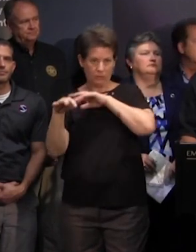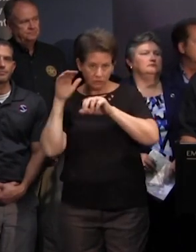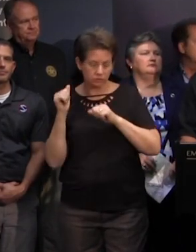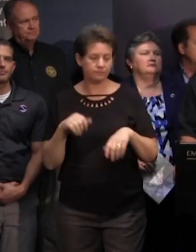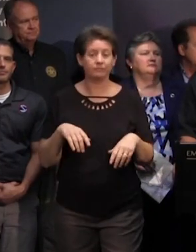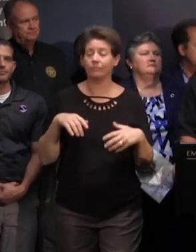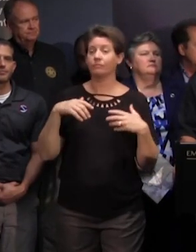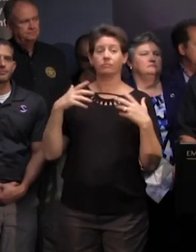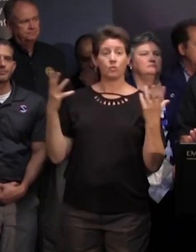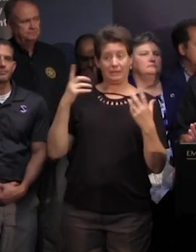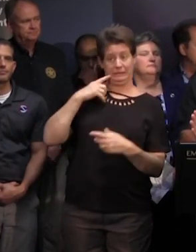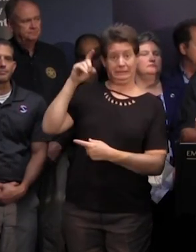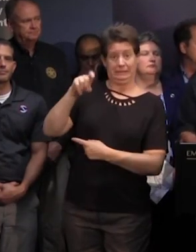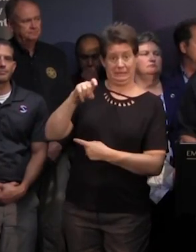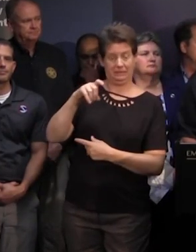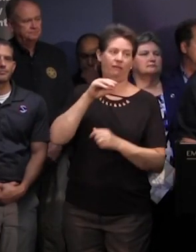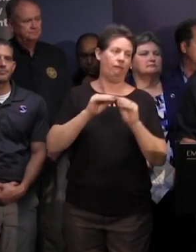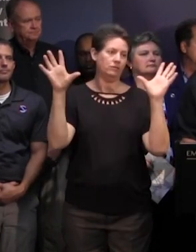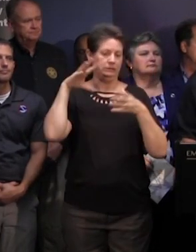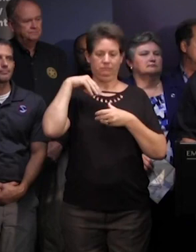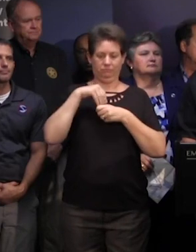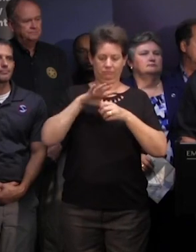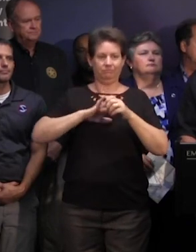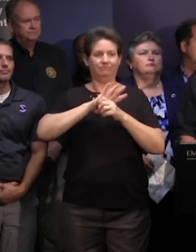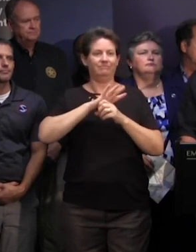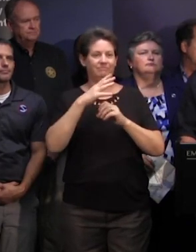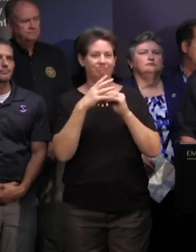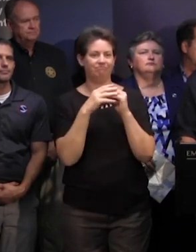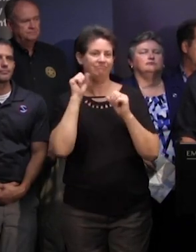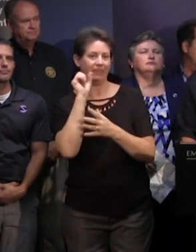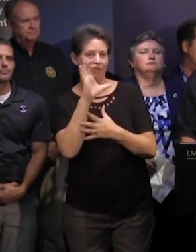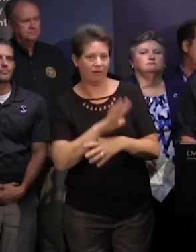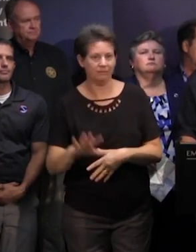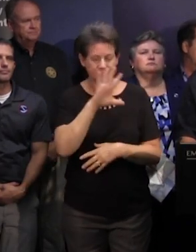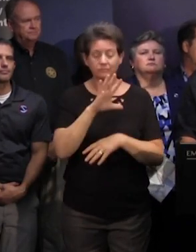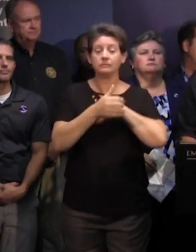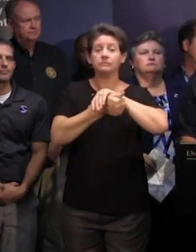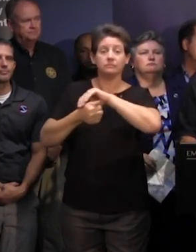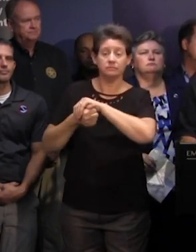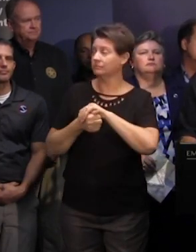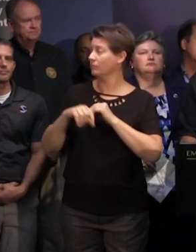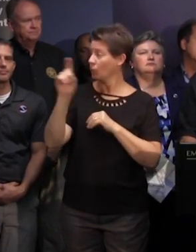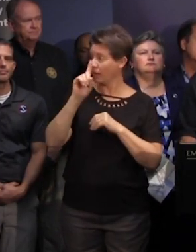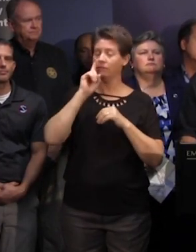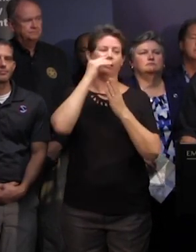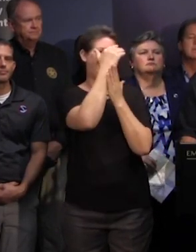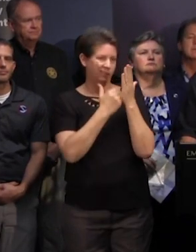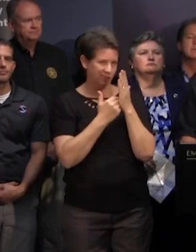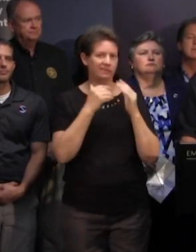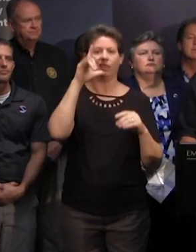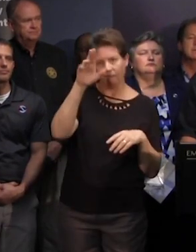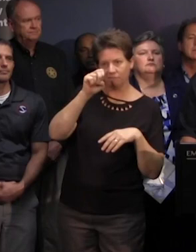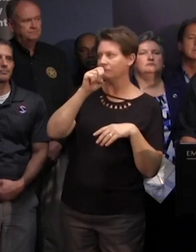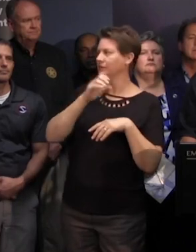open based on need and they're open inland obviously from the coast the shelter locations are available in a full list updated live and